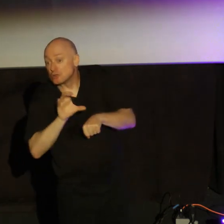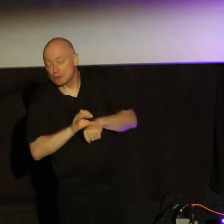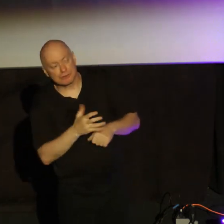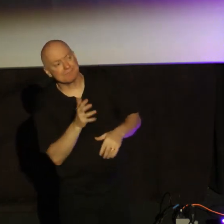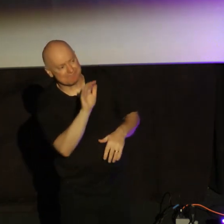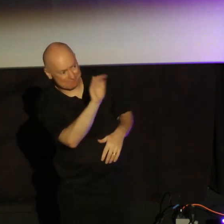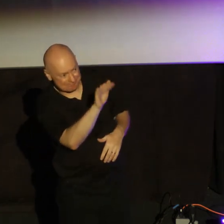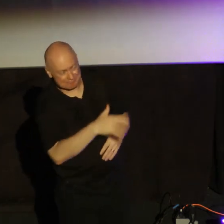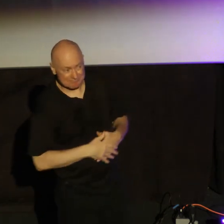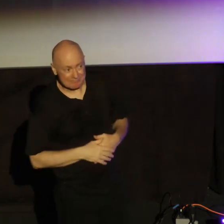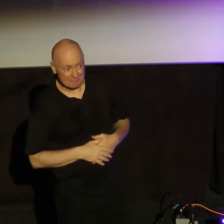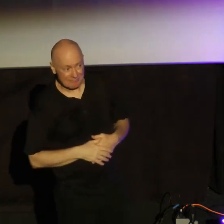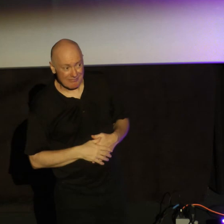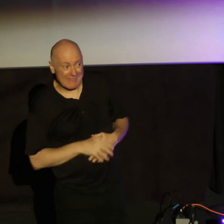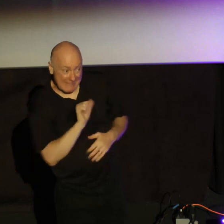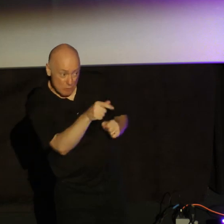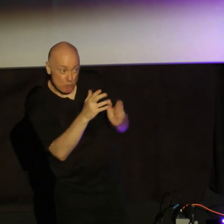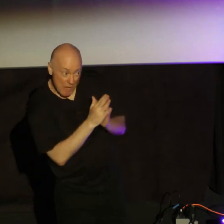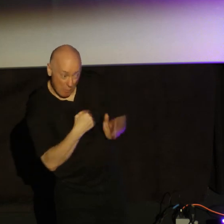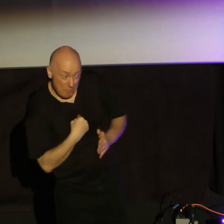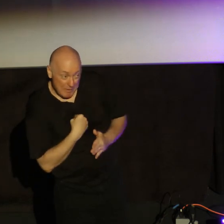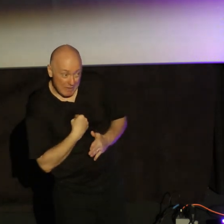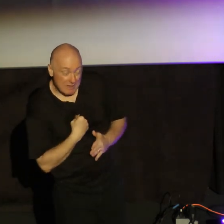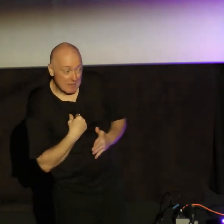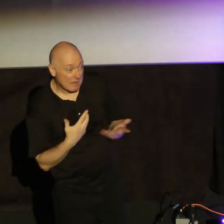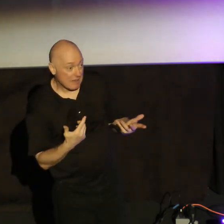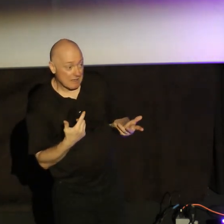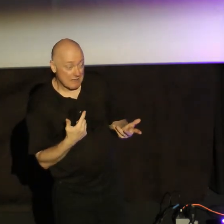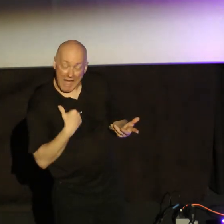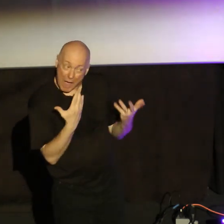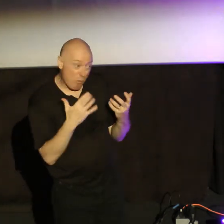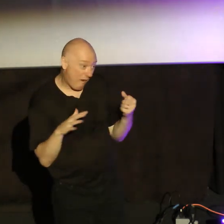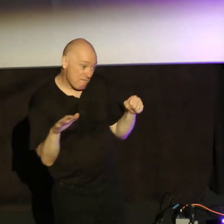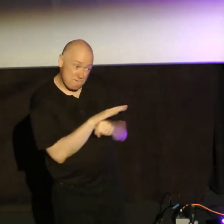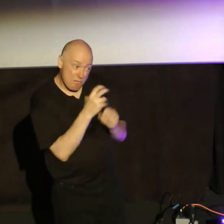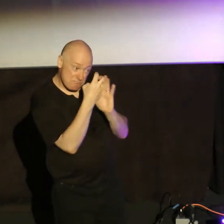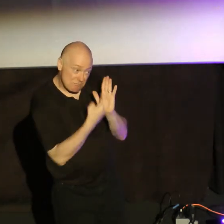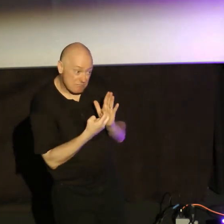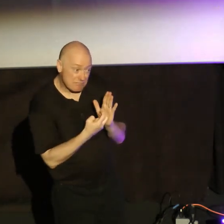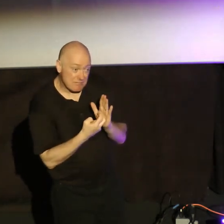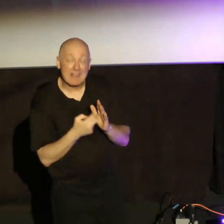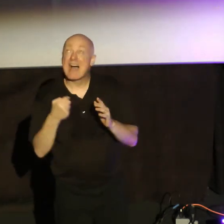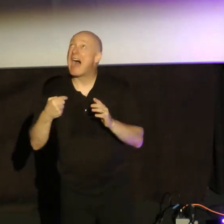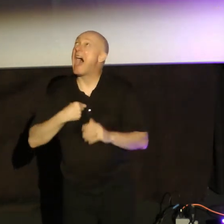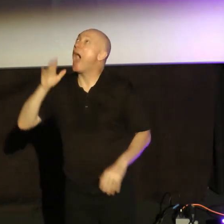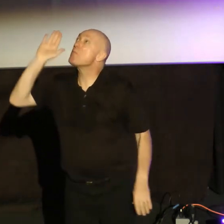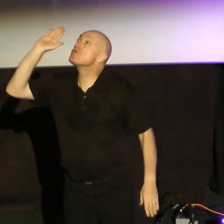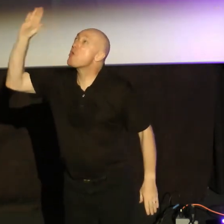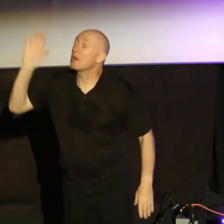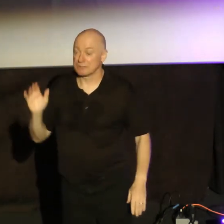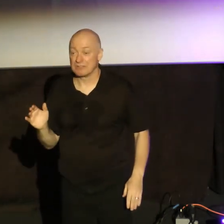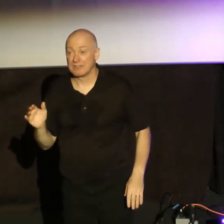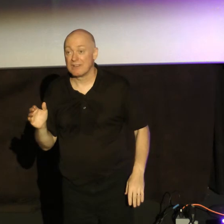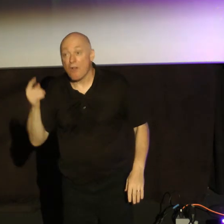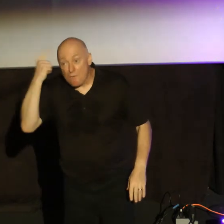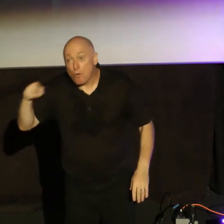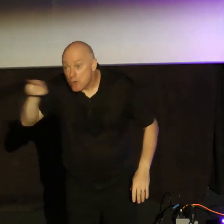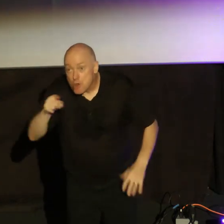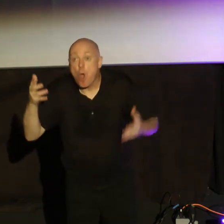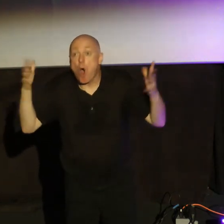say, all right, let's pray. Let me pray. I'm in. Lord, I'm yours, Christ. And for us that are saved, then I would say this. James is